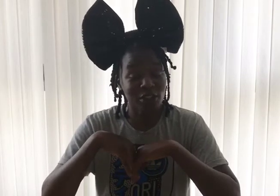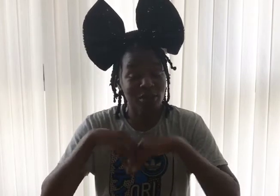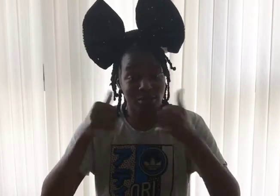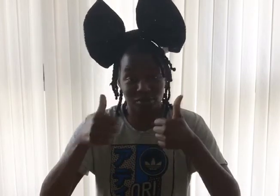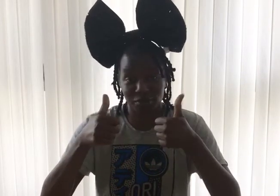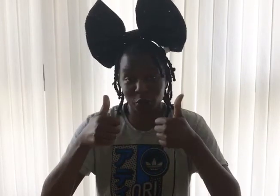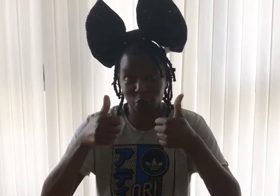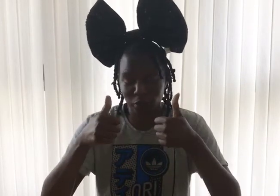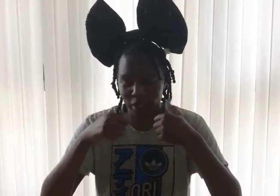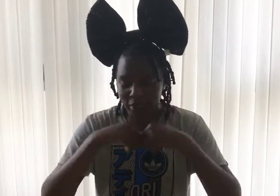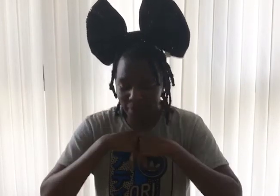Good job guys.